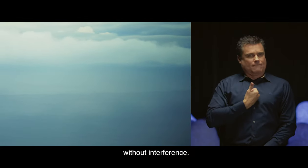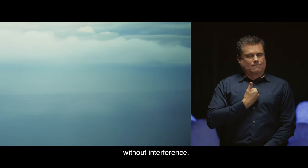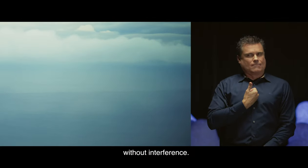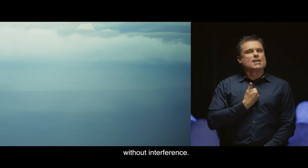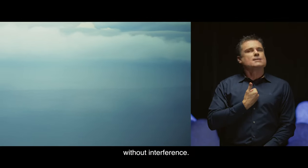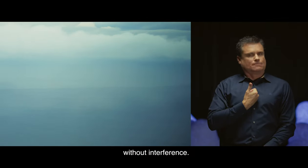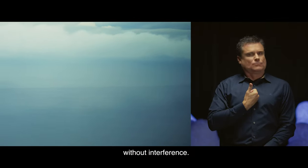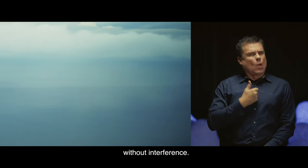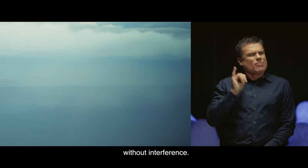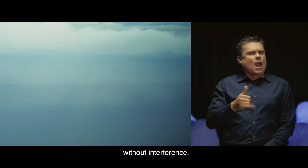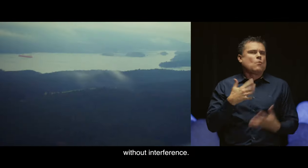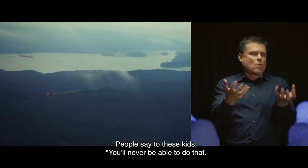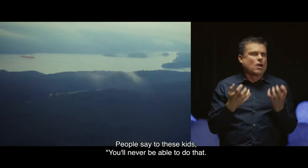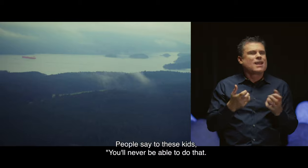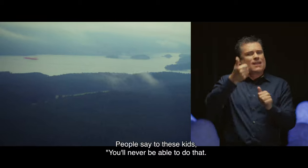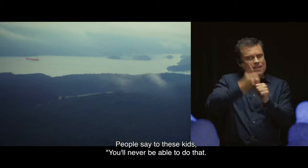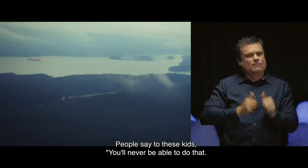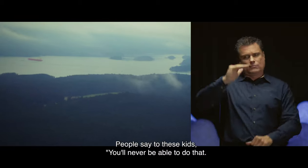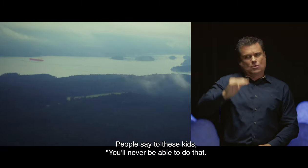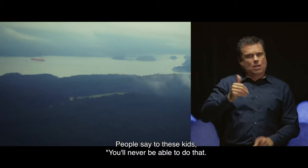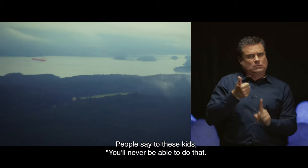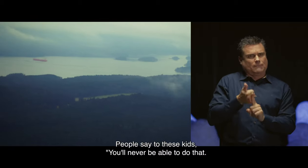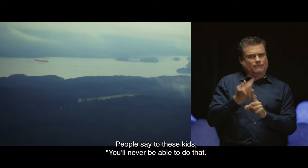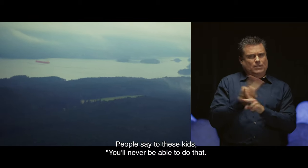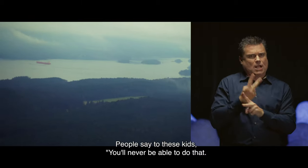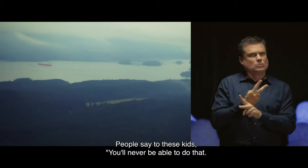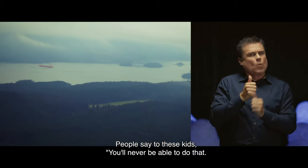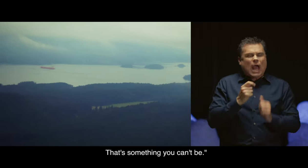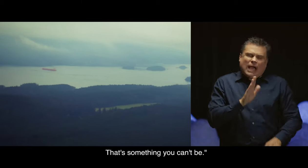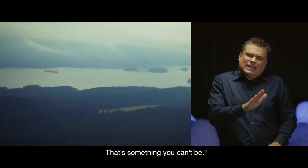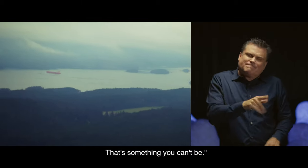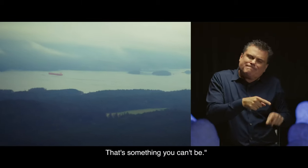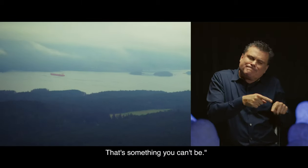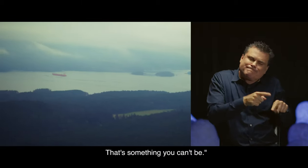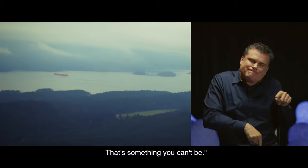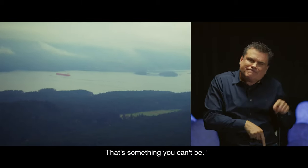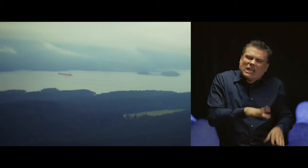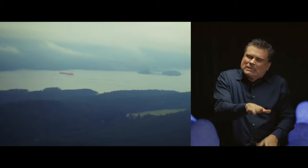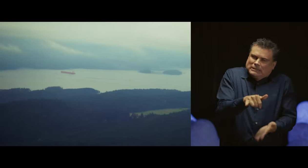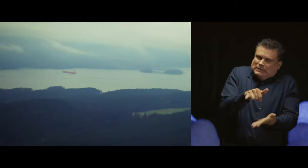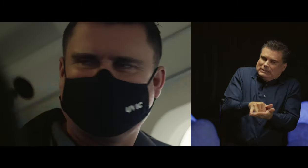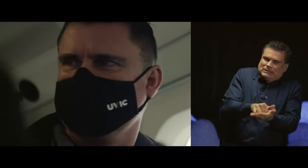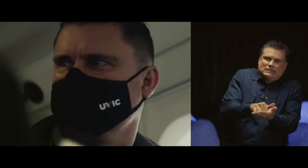them without interference. People say to these kids, you'll never be able to do that. That's something you can't be.